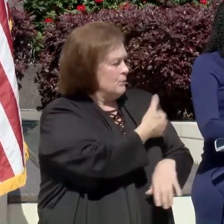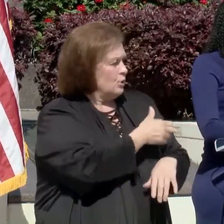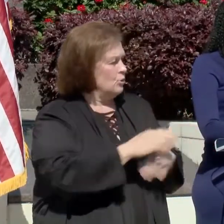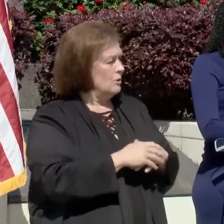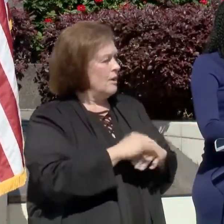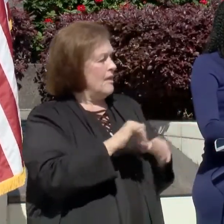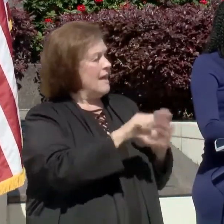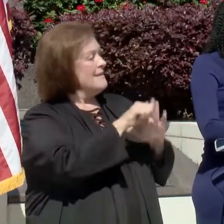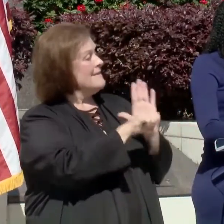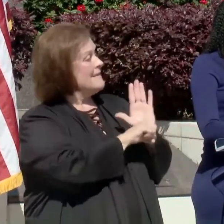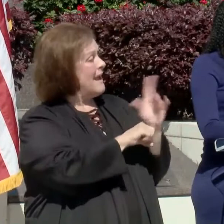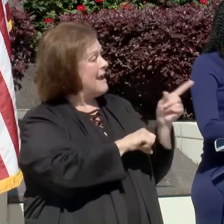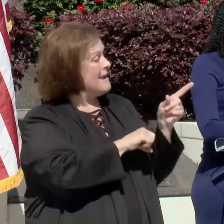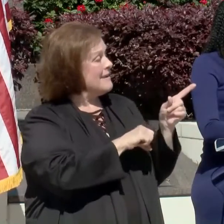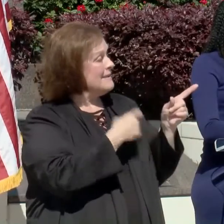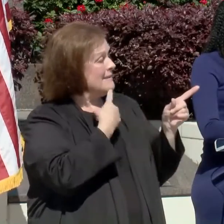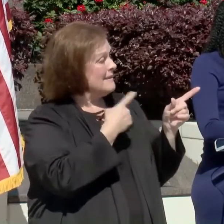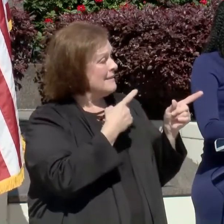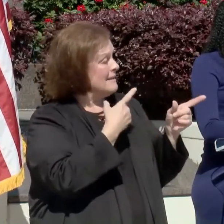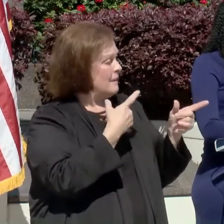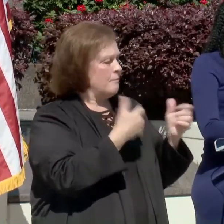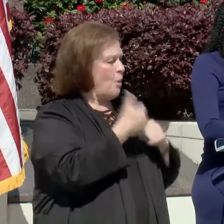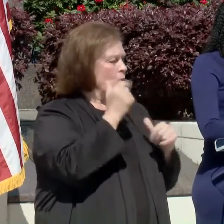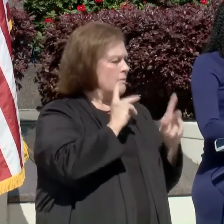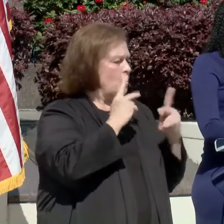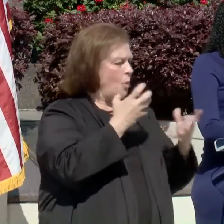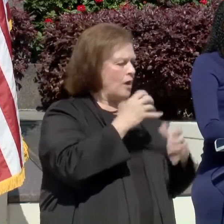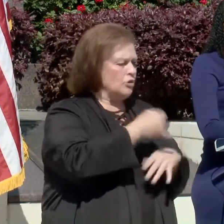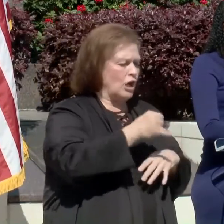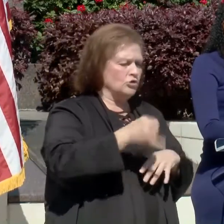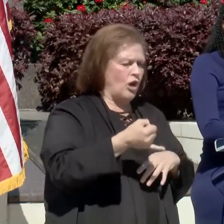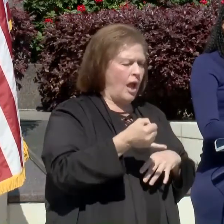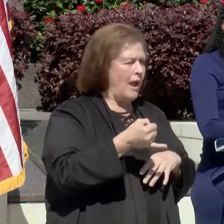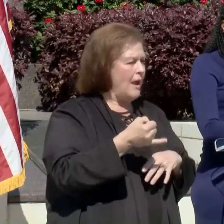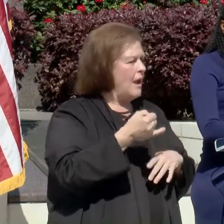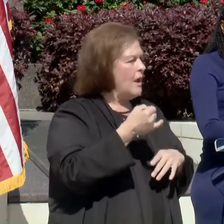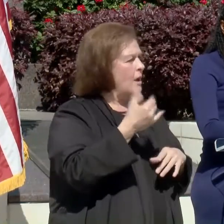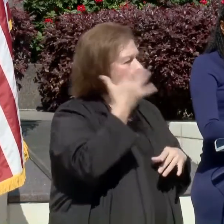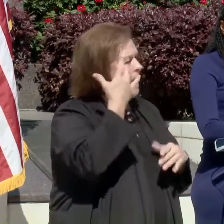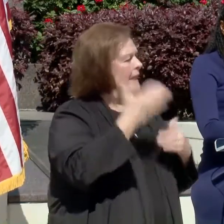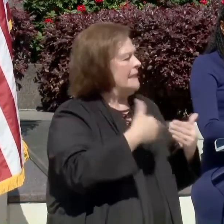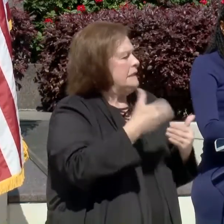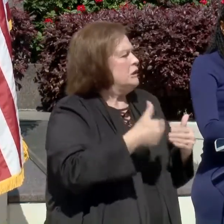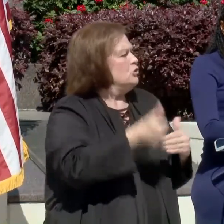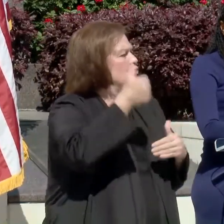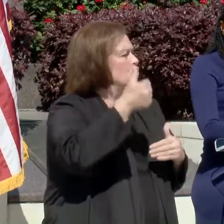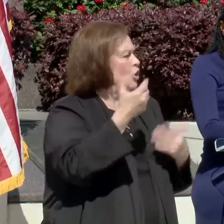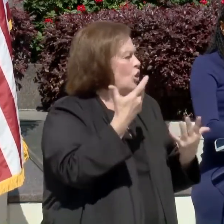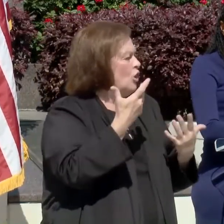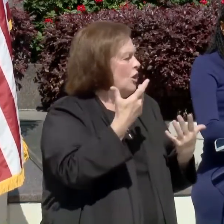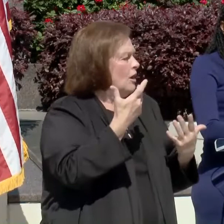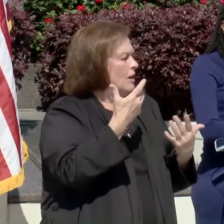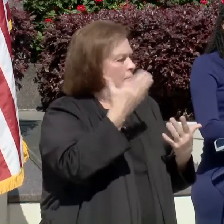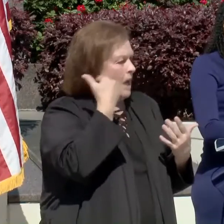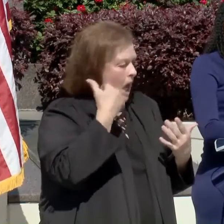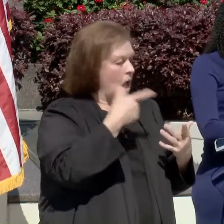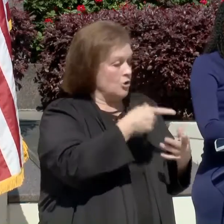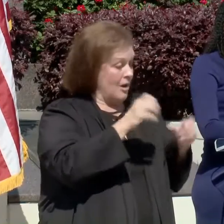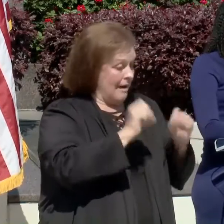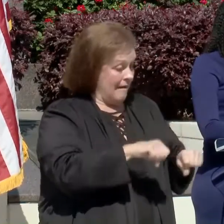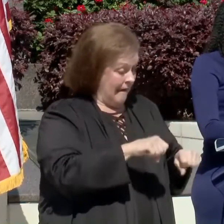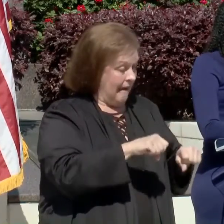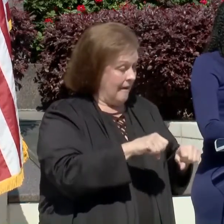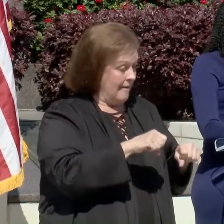demand. More people are requesting the J&J product. It's simpler to use. It allows for you to able to do mass vaccination